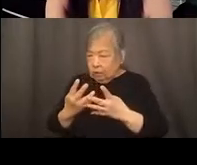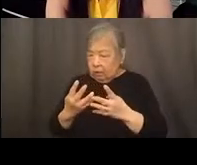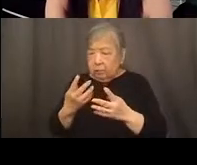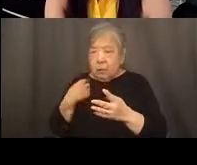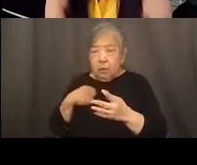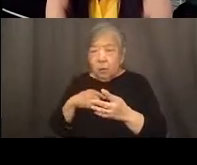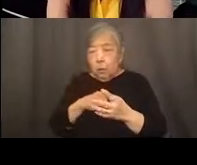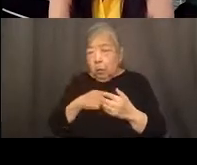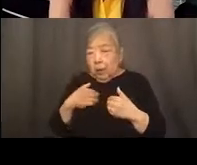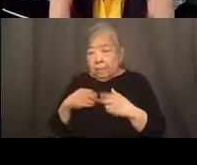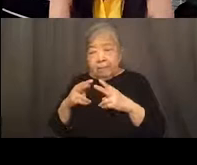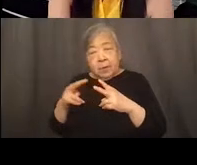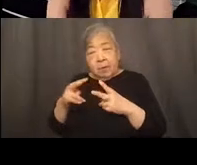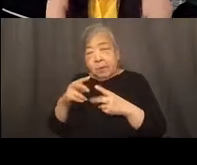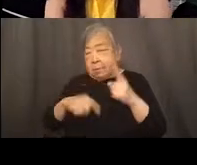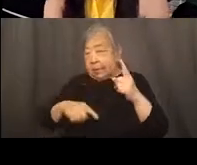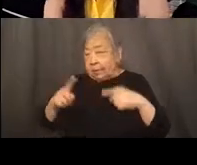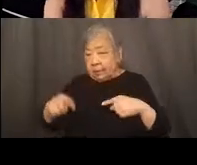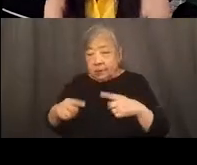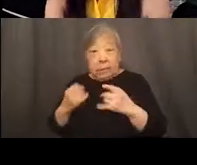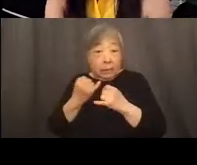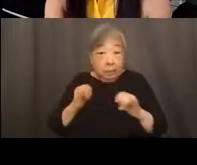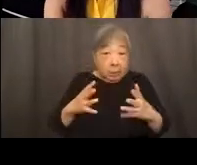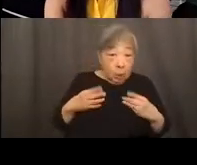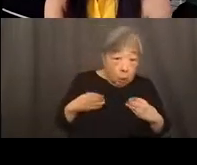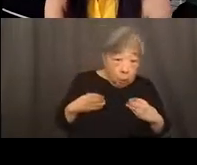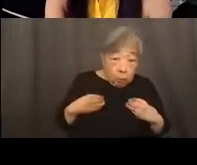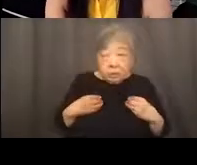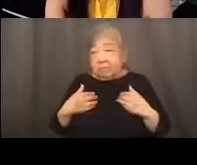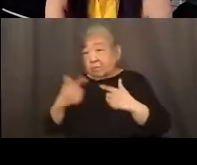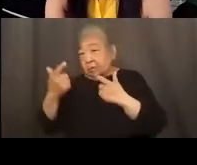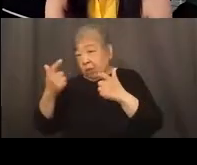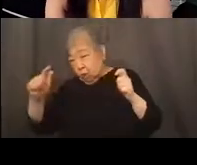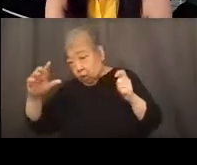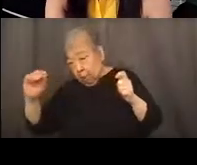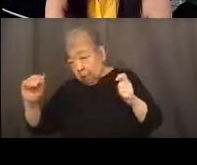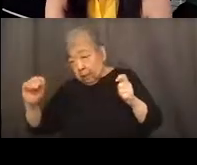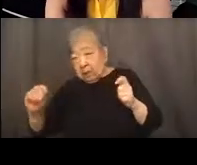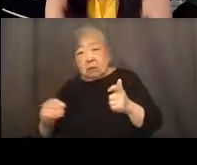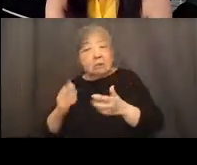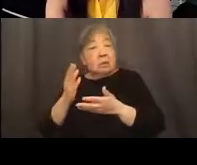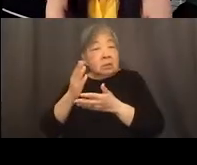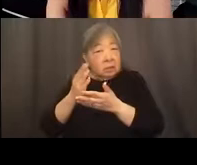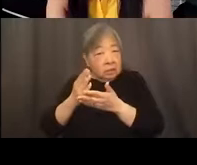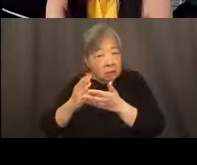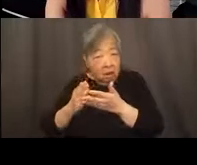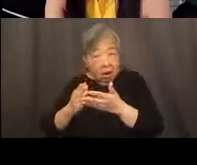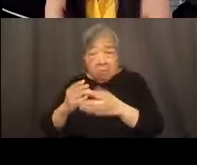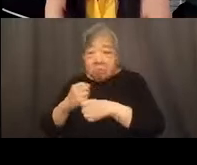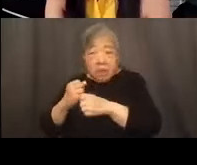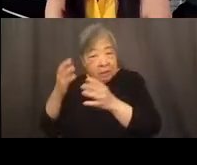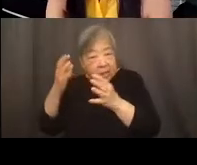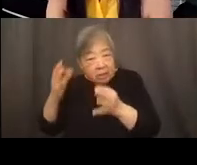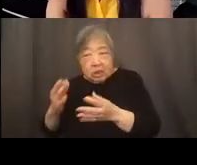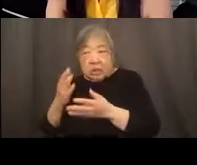certainly a varied mix of independent owners versus the large companies. Some of them are making decisions and relying